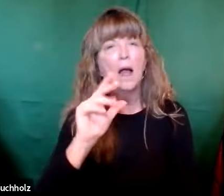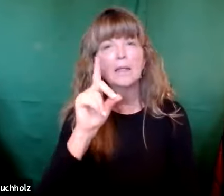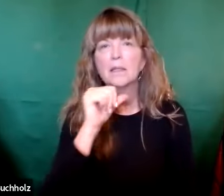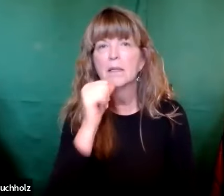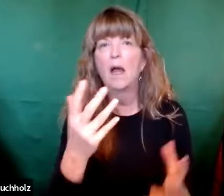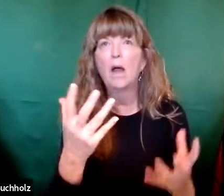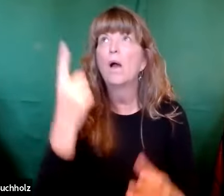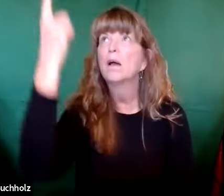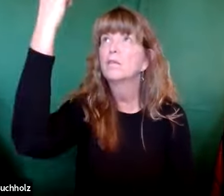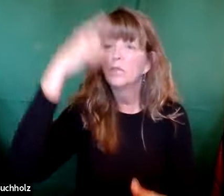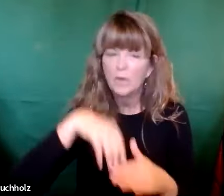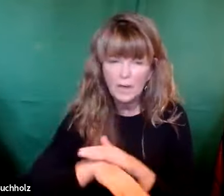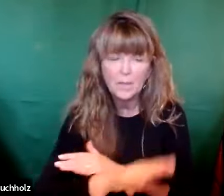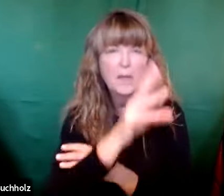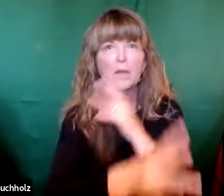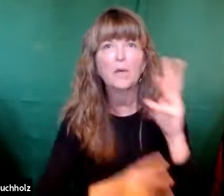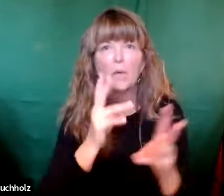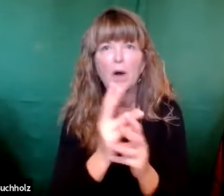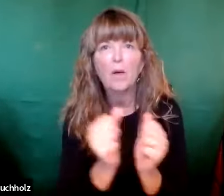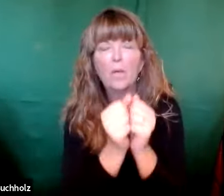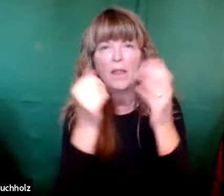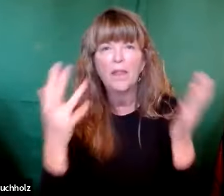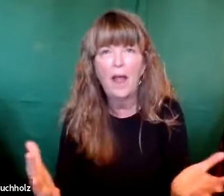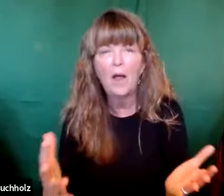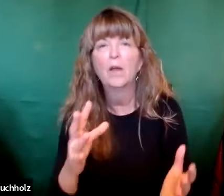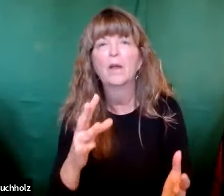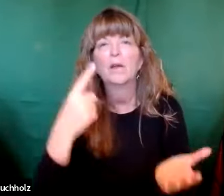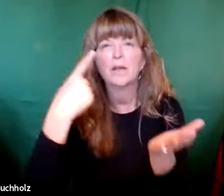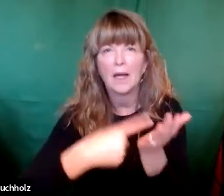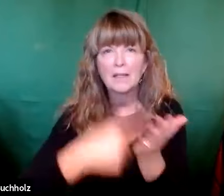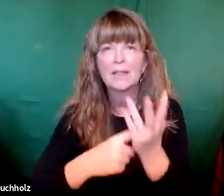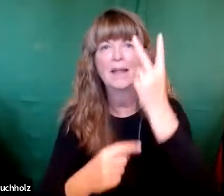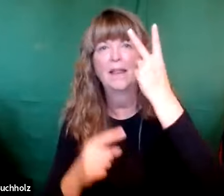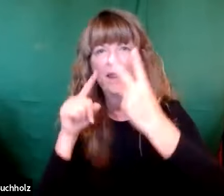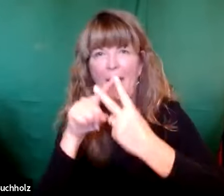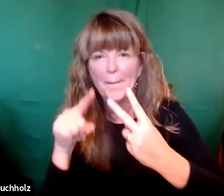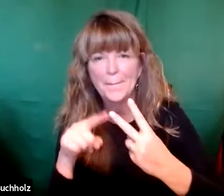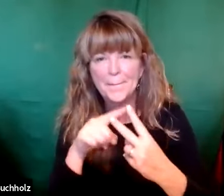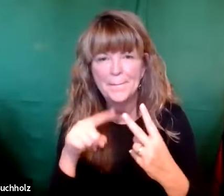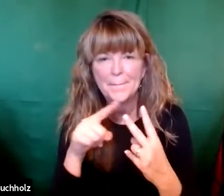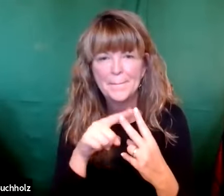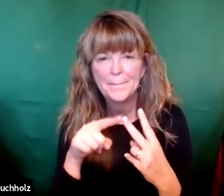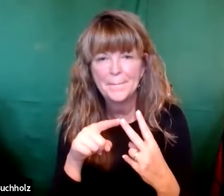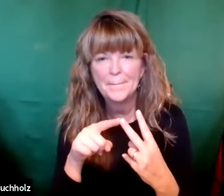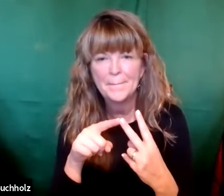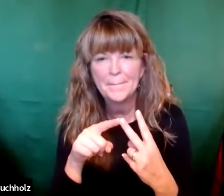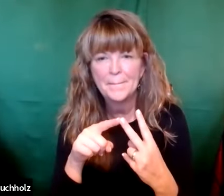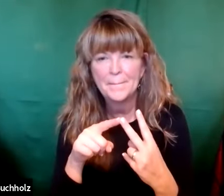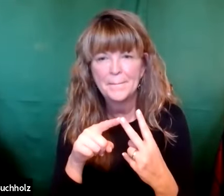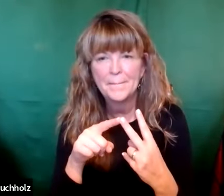players in God coming to the world. And that would not have